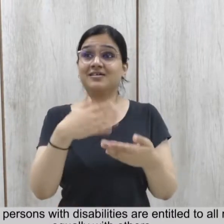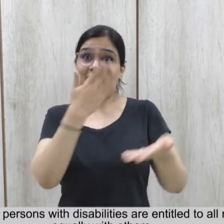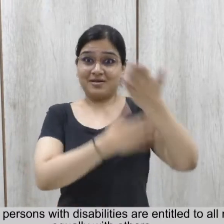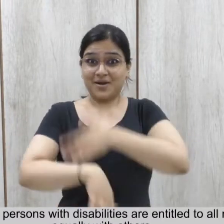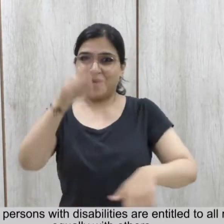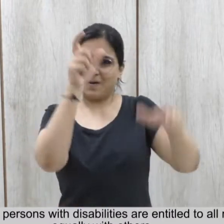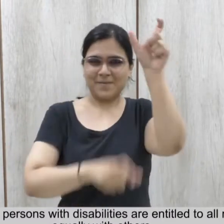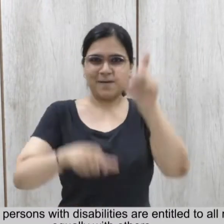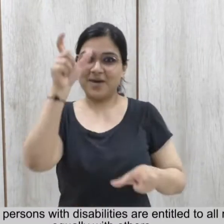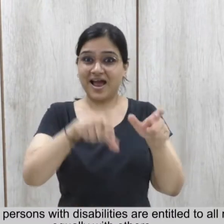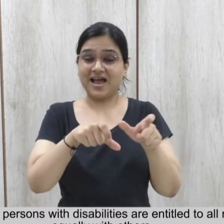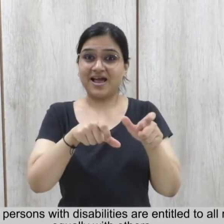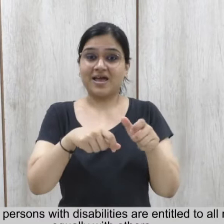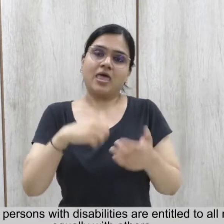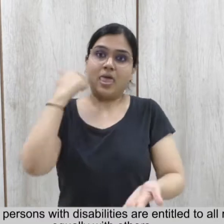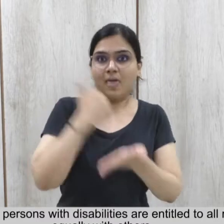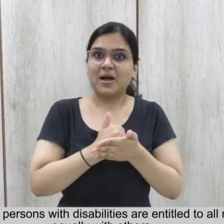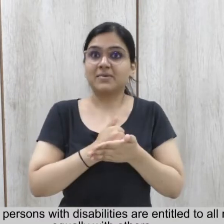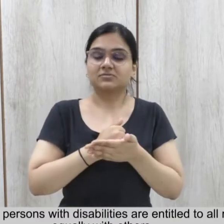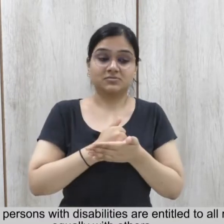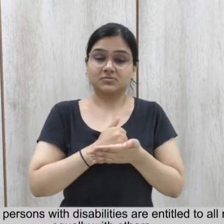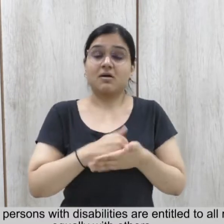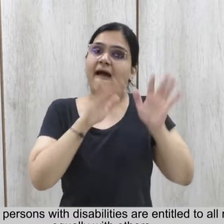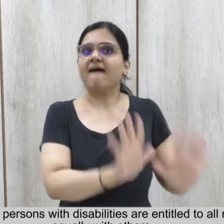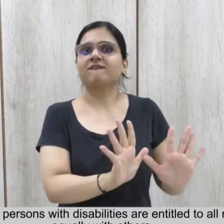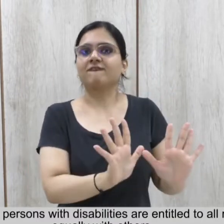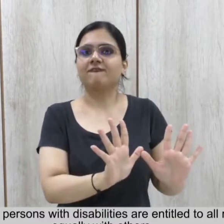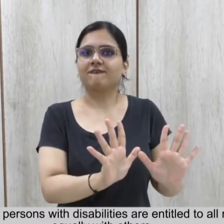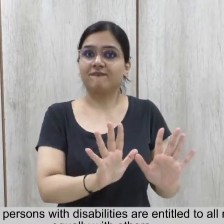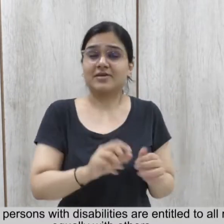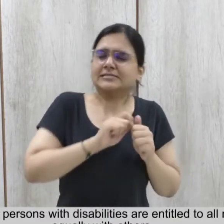Recognizes that persons with disabilities are entitled to